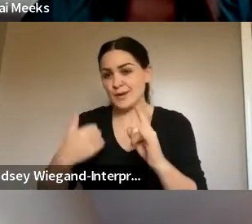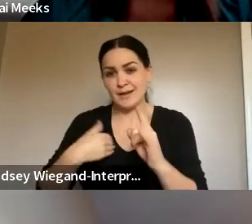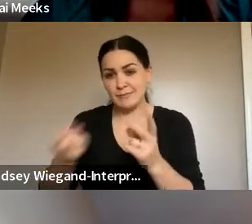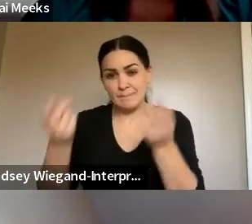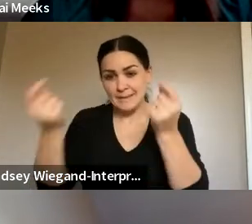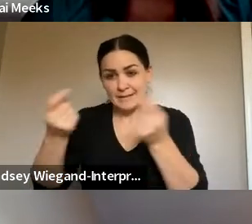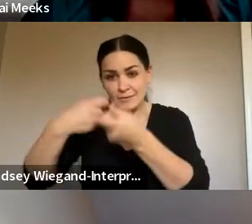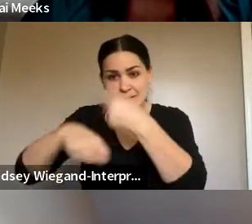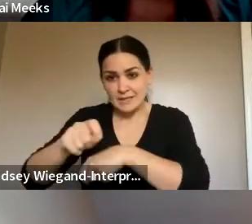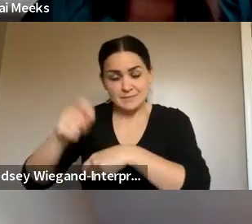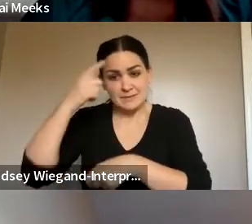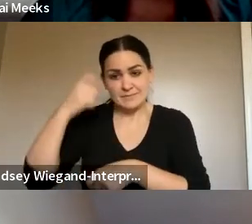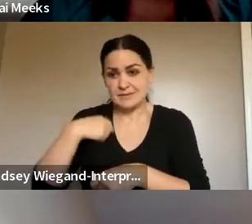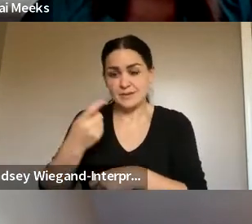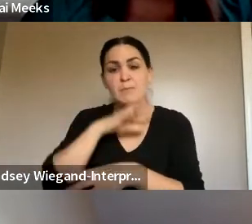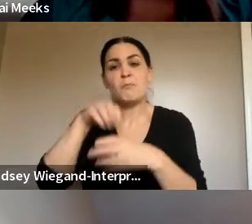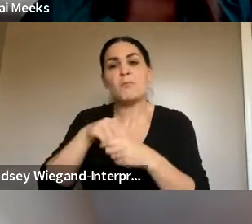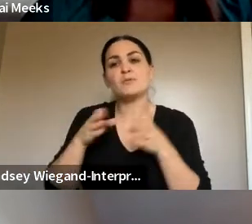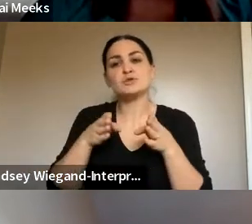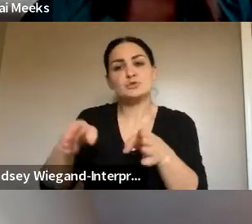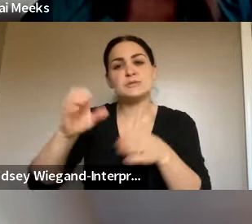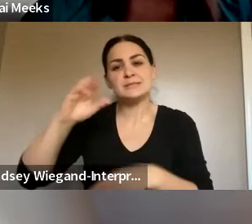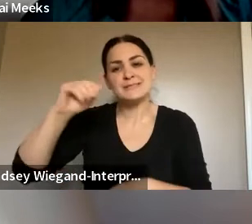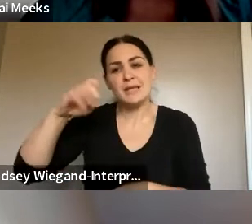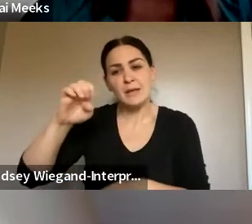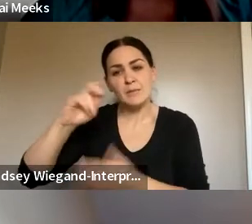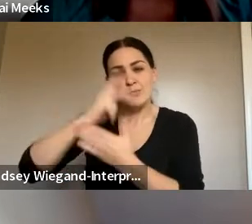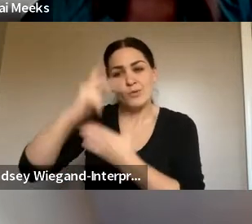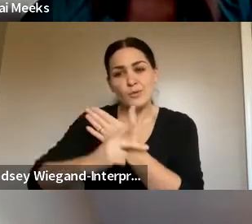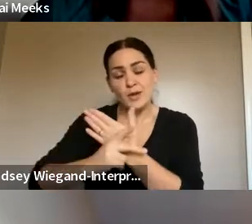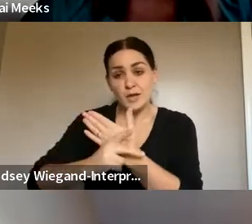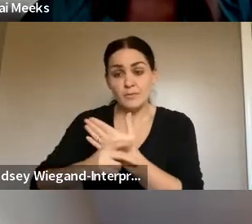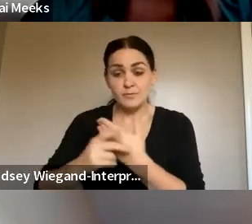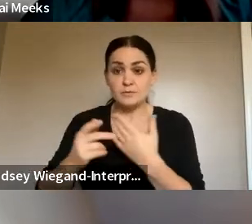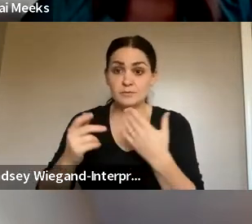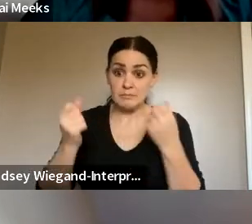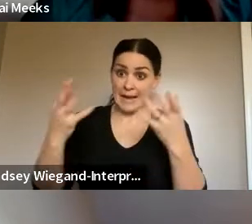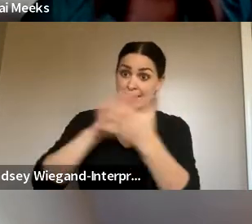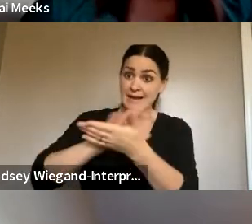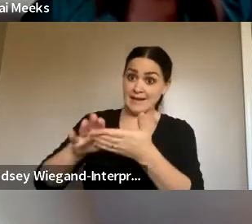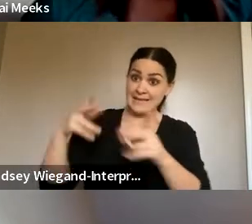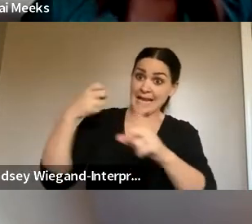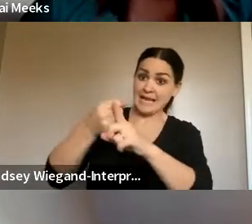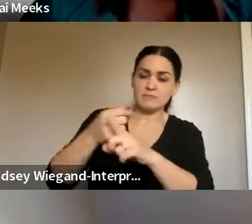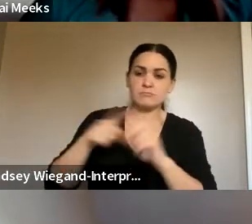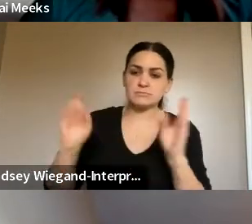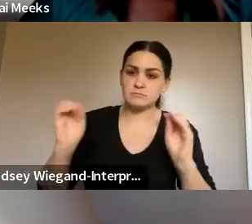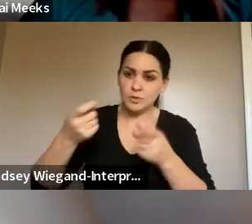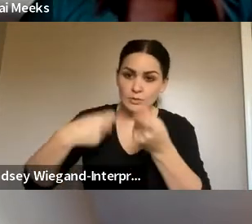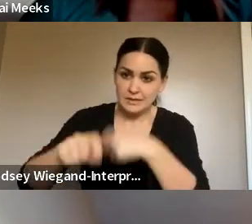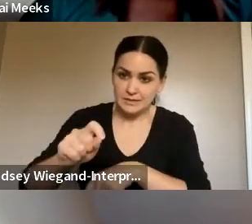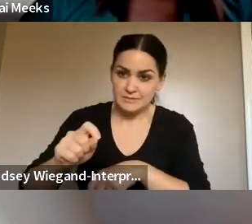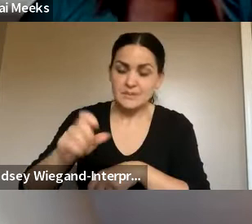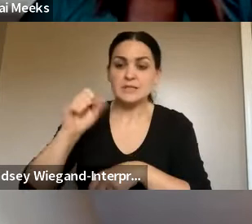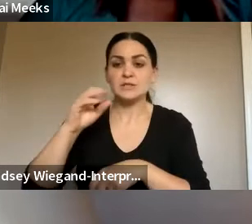they were part of the streetscape program. So, there are a lot of the nice ones that are getting hit, but we don't have replacements. So, we may be